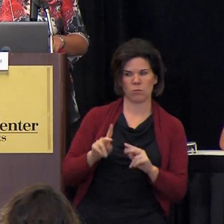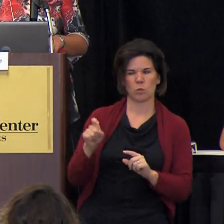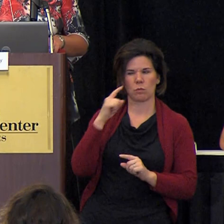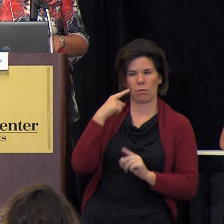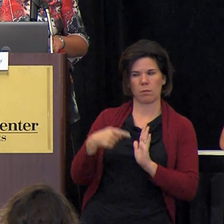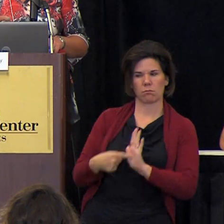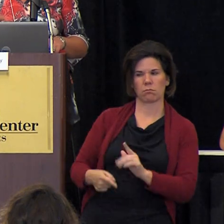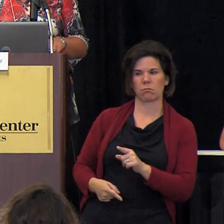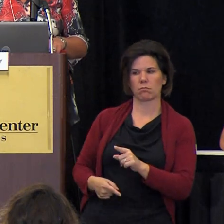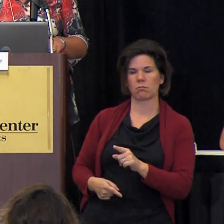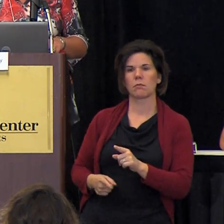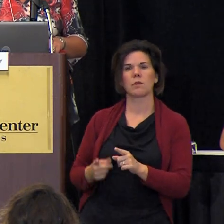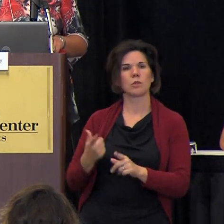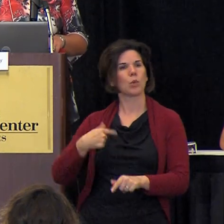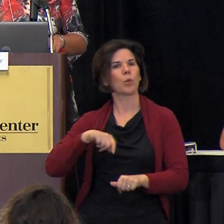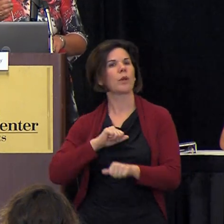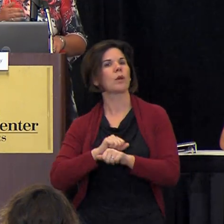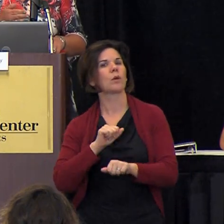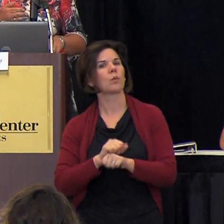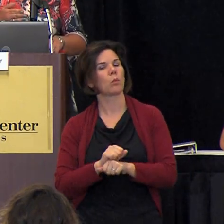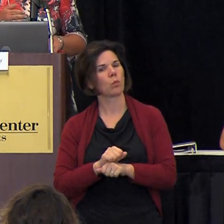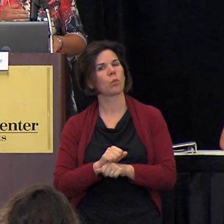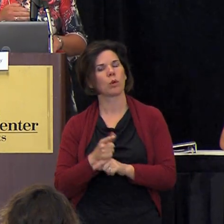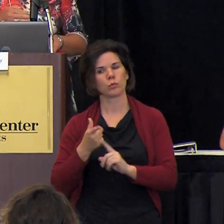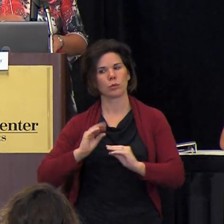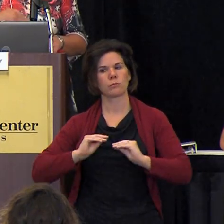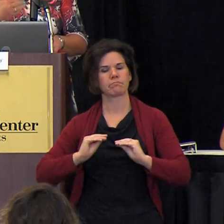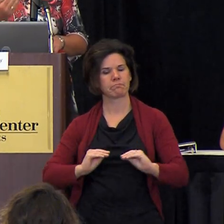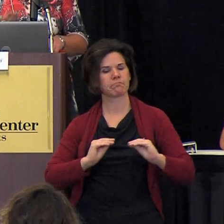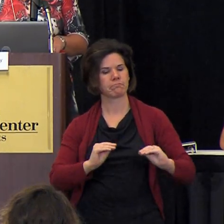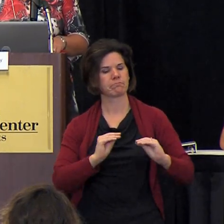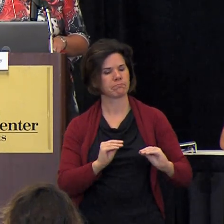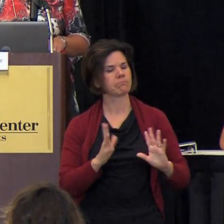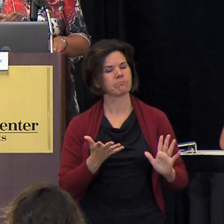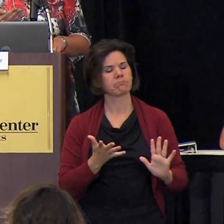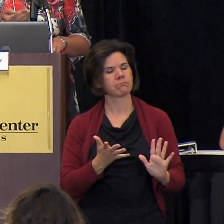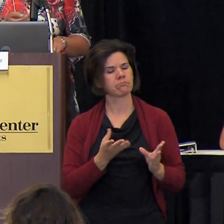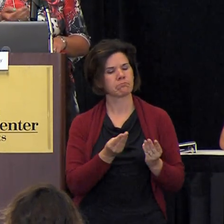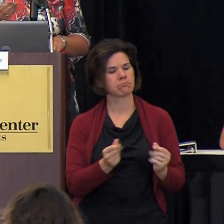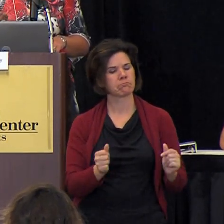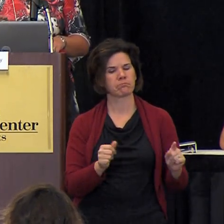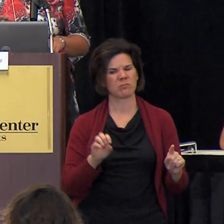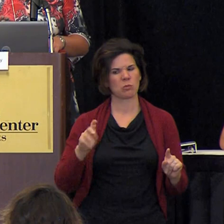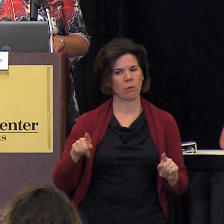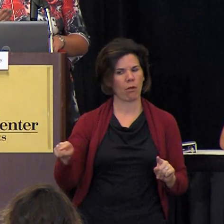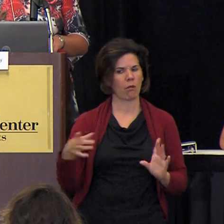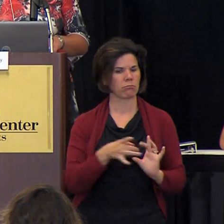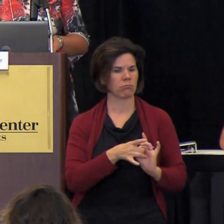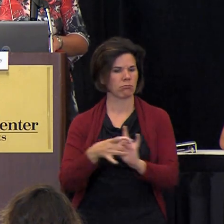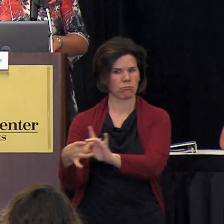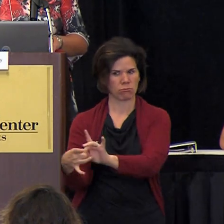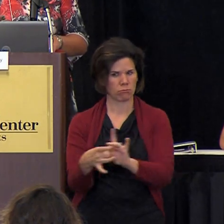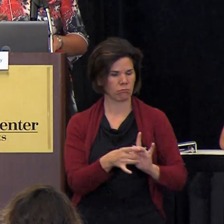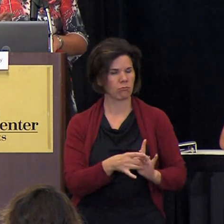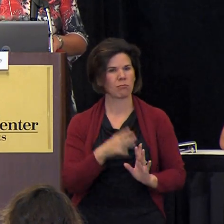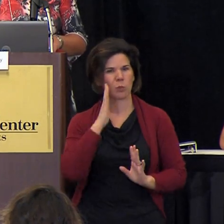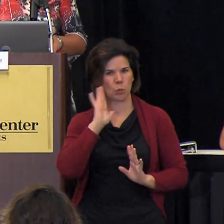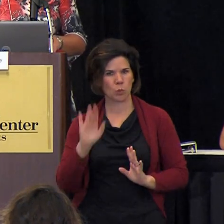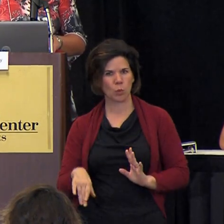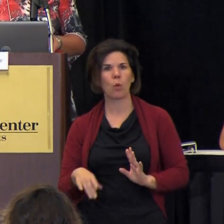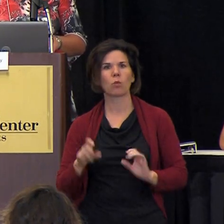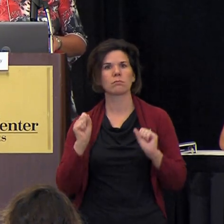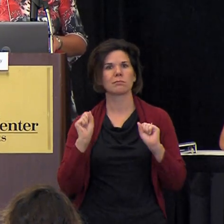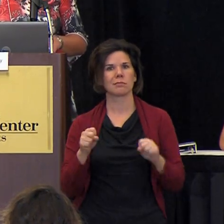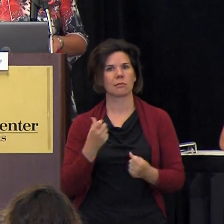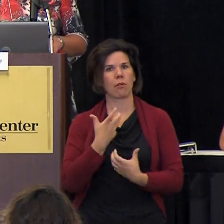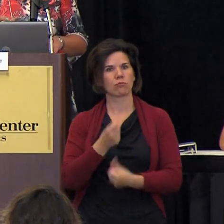government so we work very diligently in helping people overcome that and building the rapport so that they know that we can